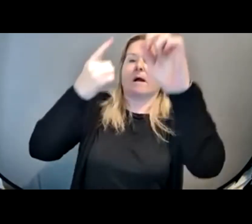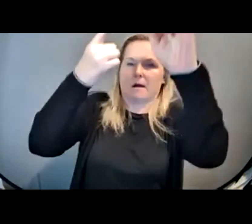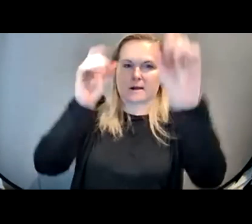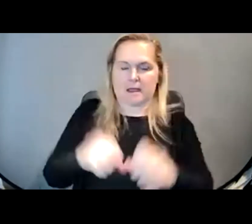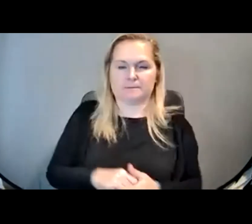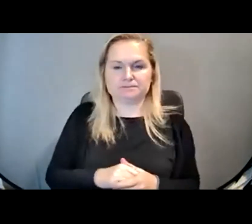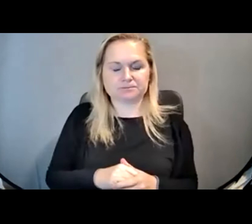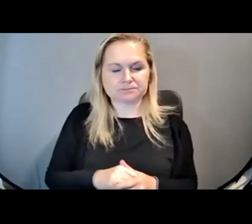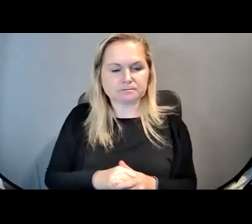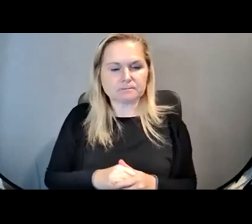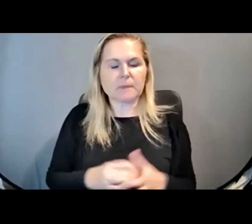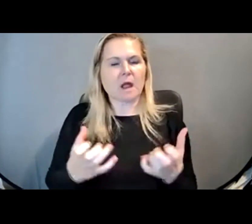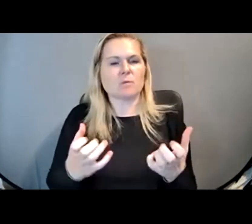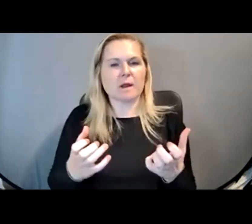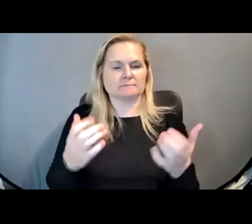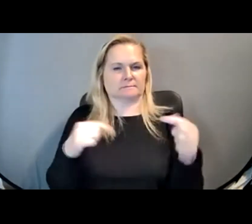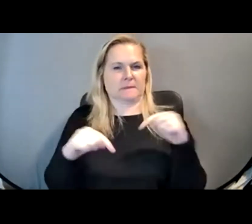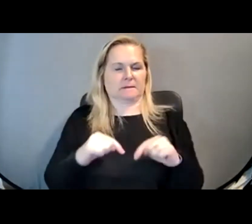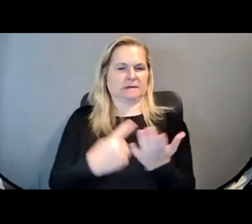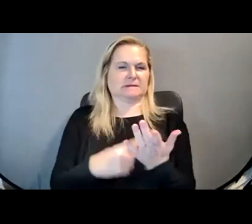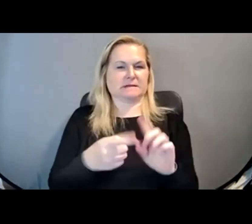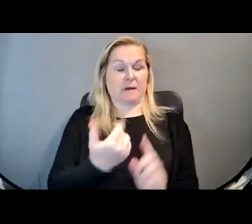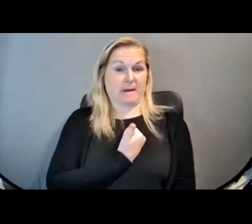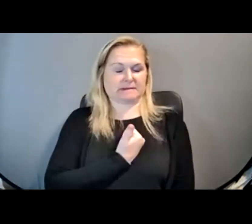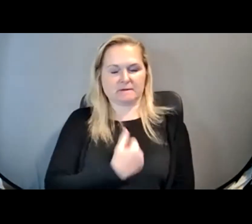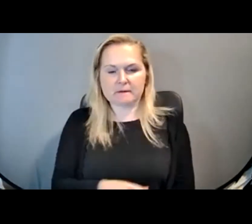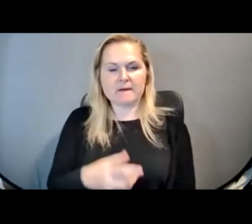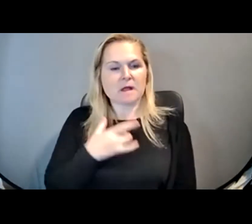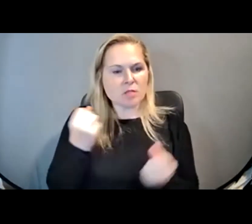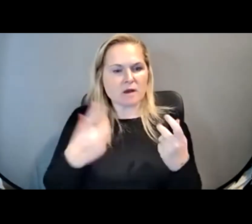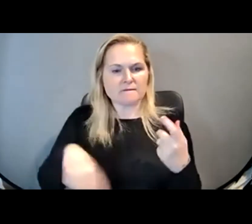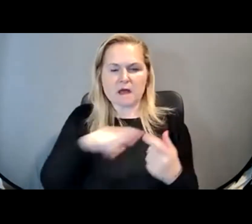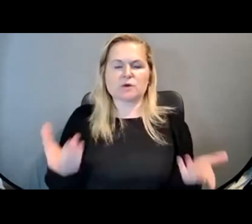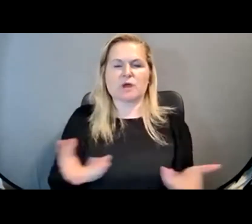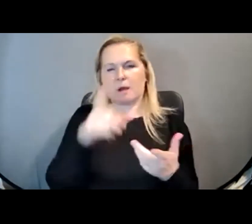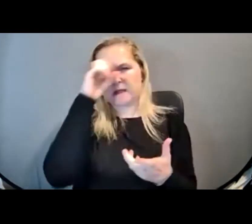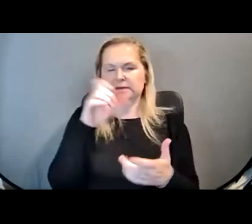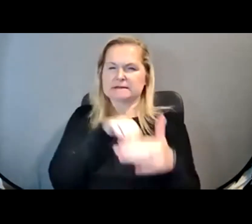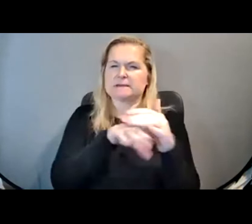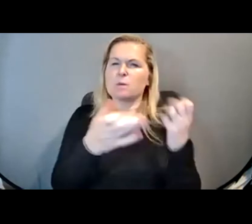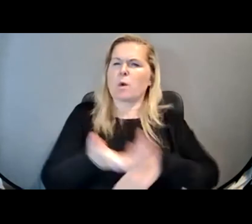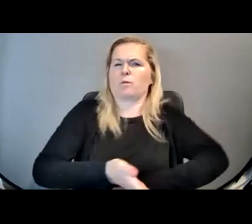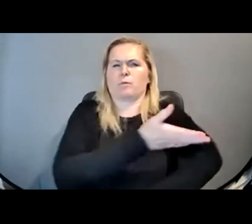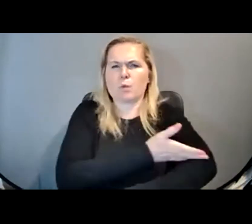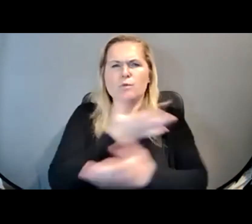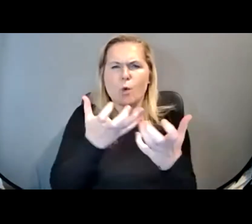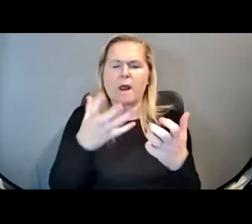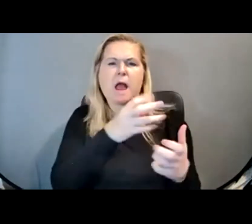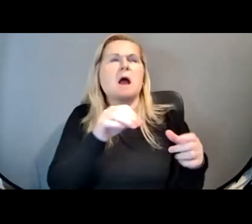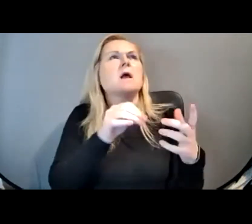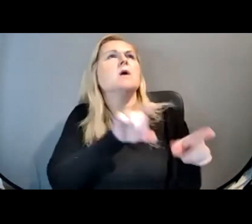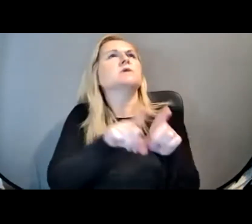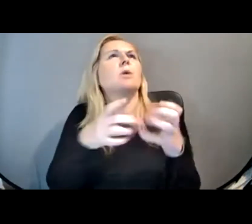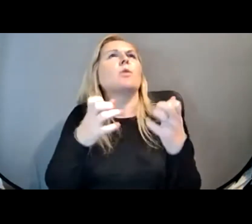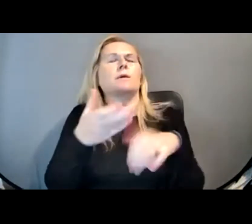So I want to talk a little bit about me, because I think, you know, a lot of us are here because we want to improve accessibility. We want to improve things